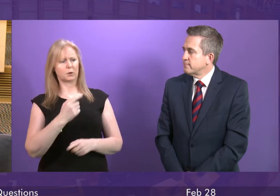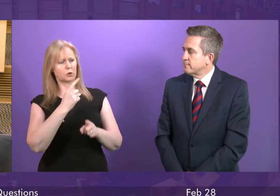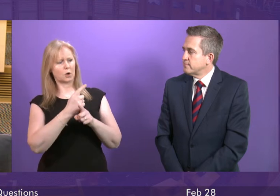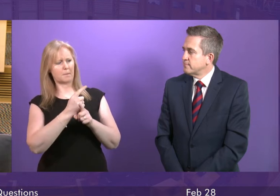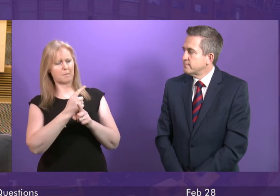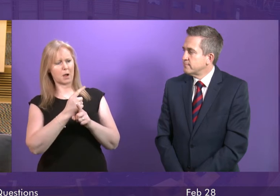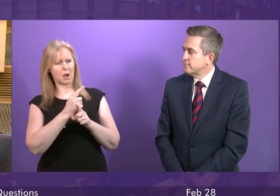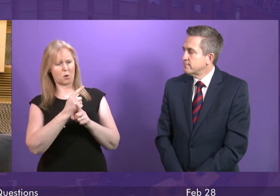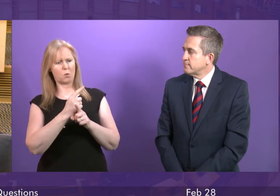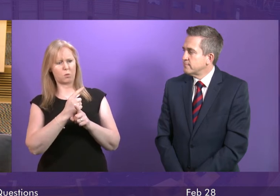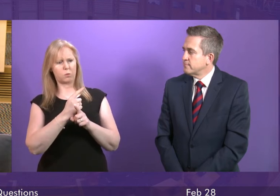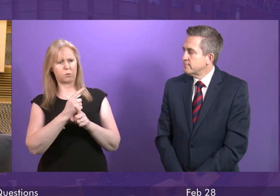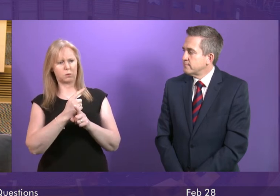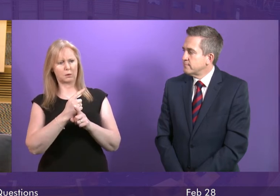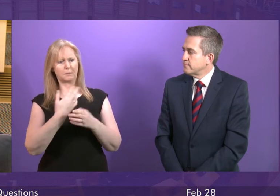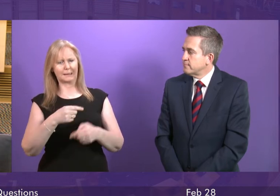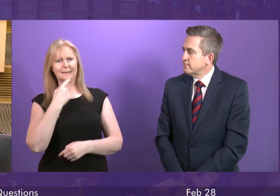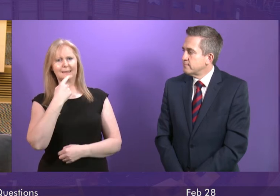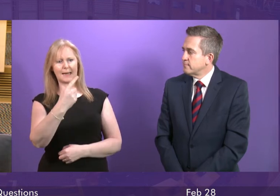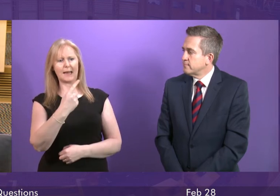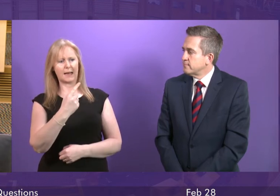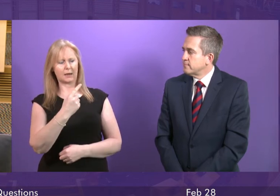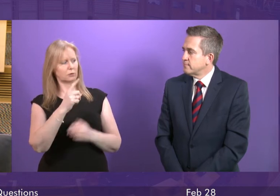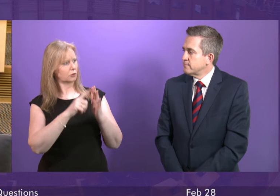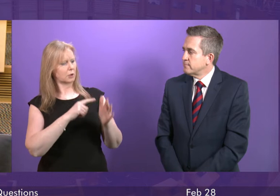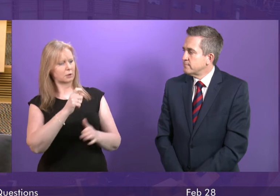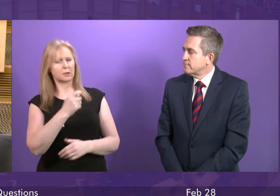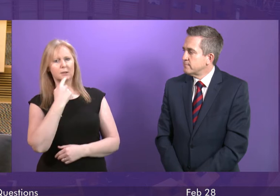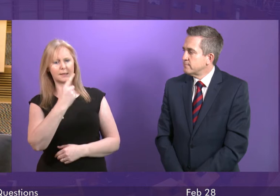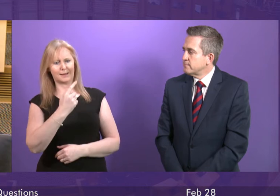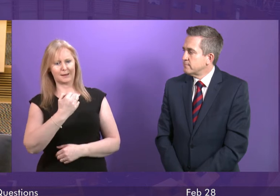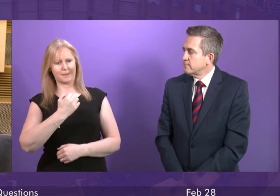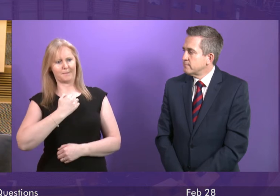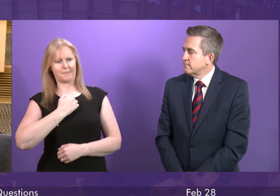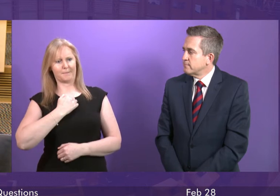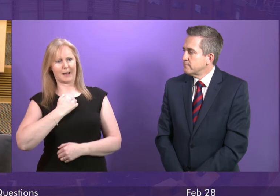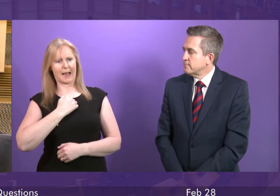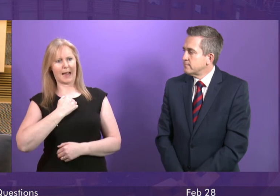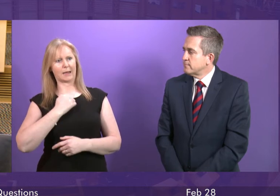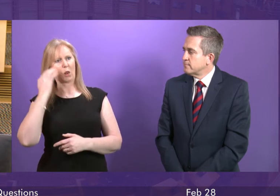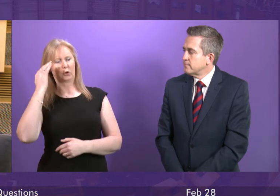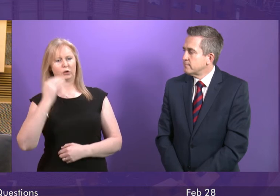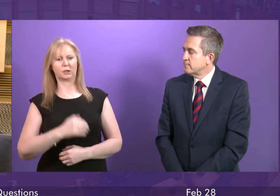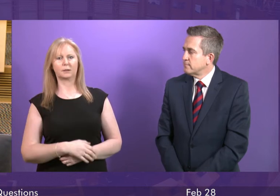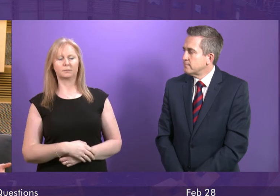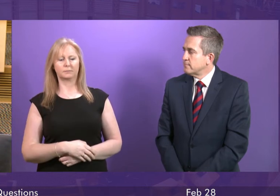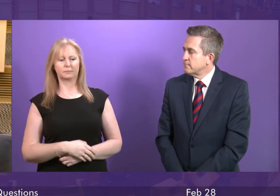made earlier on, and Jackson Carlaw referred to it being my logic. The words that I quoted were not my words, they're not the Health